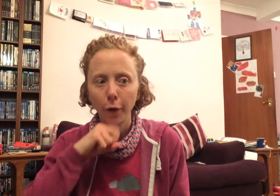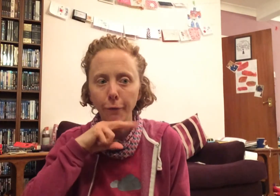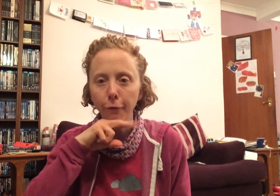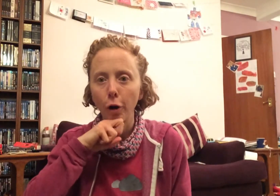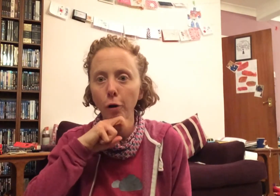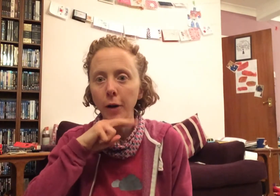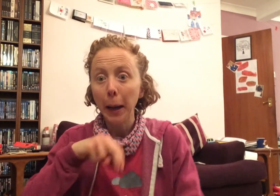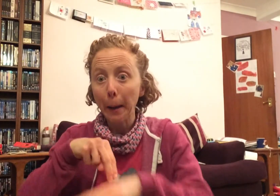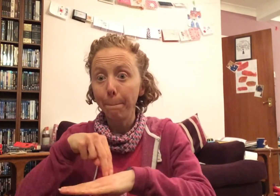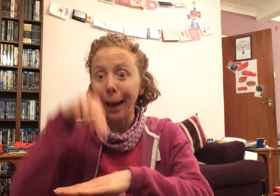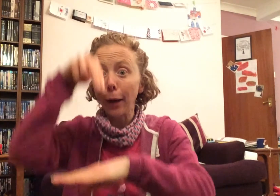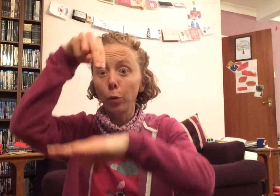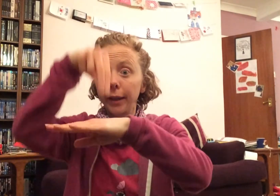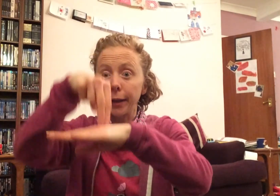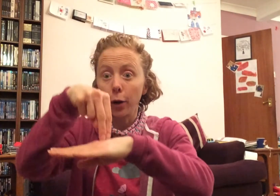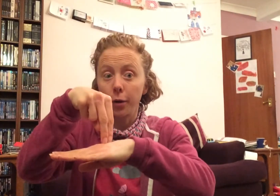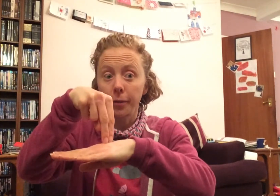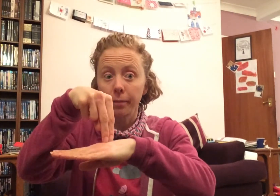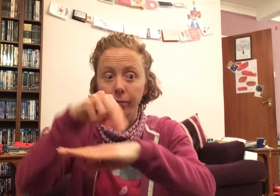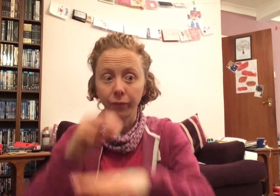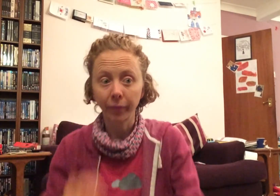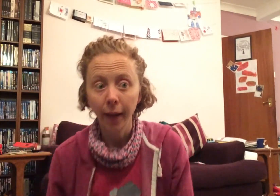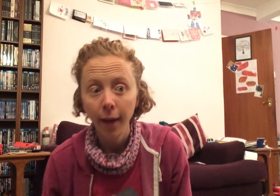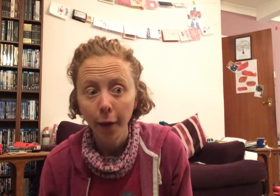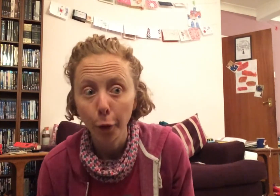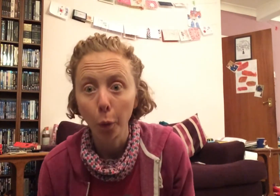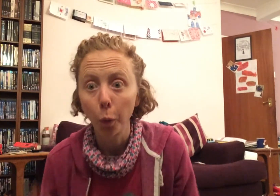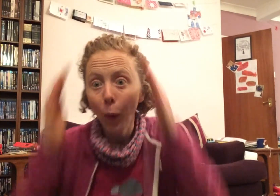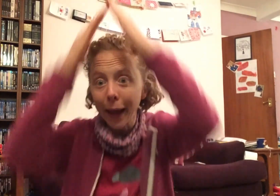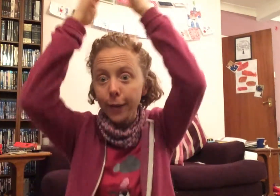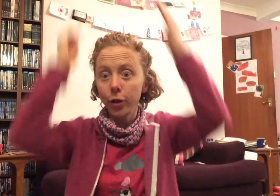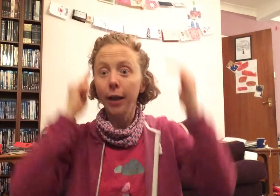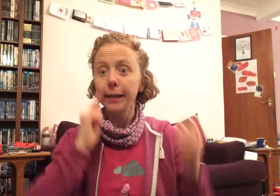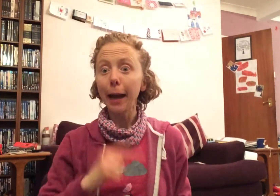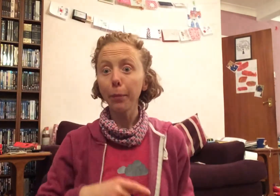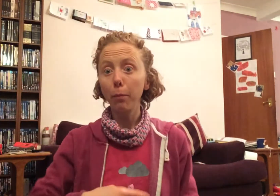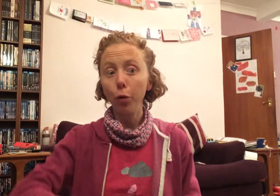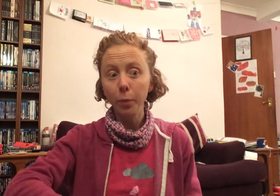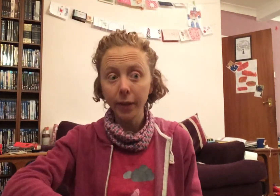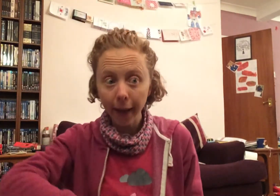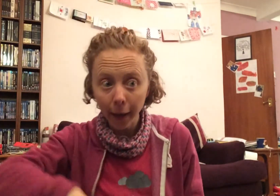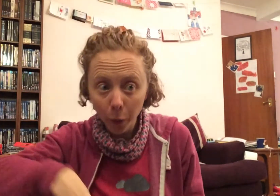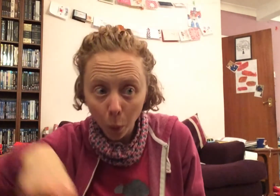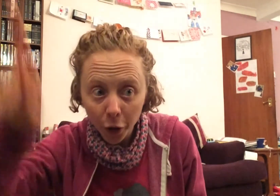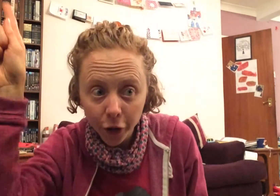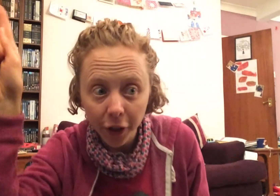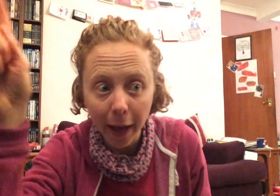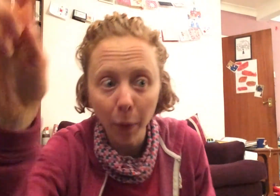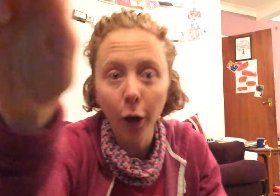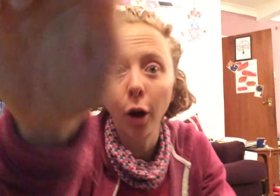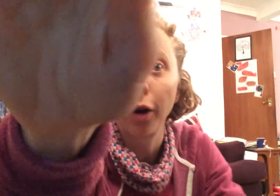the frog bounded on. The witch tapped the broomstick, and whoosh, they were gone.